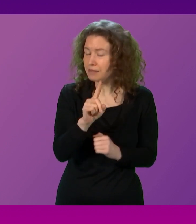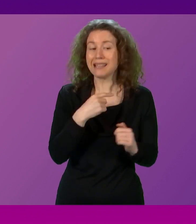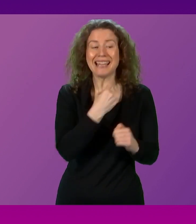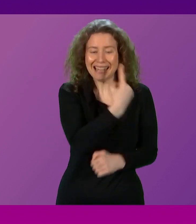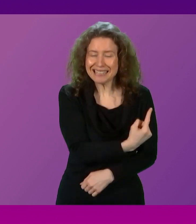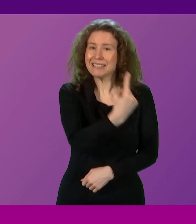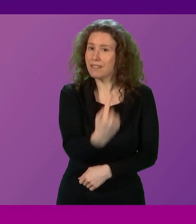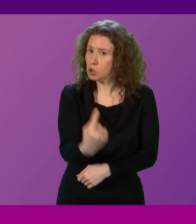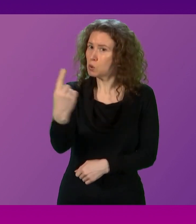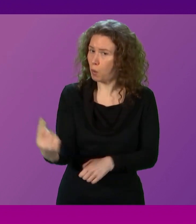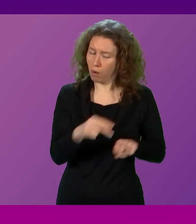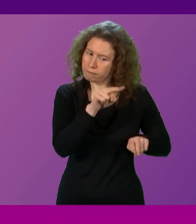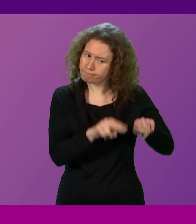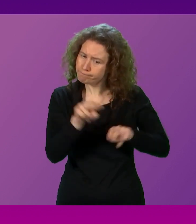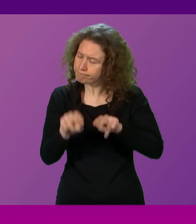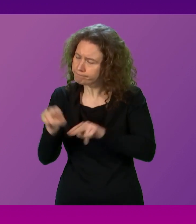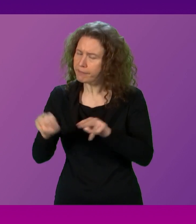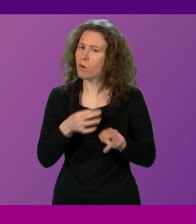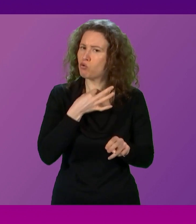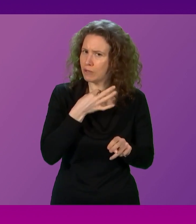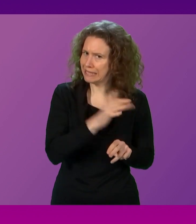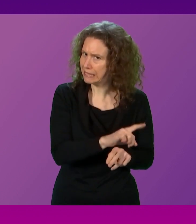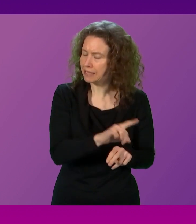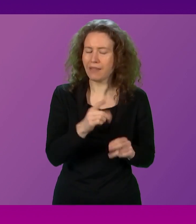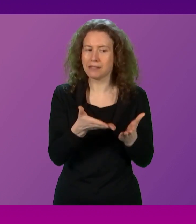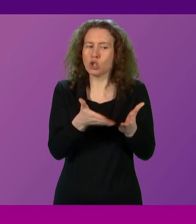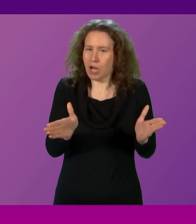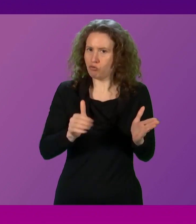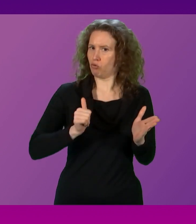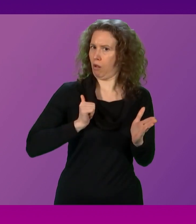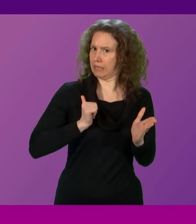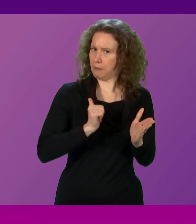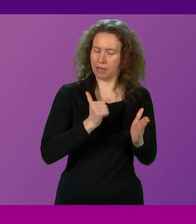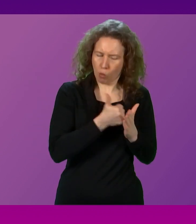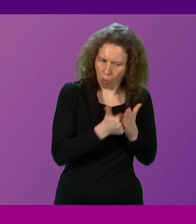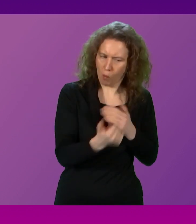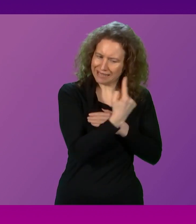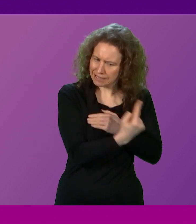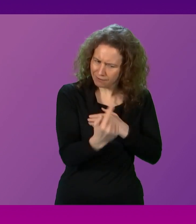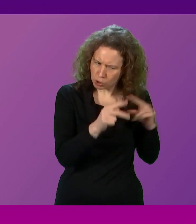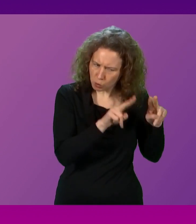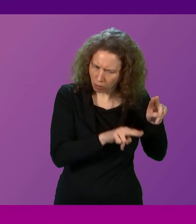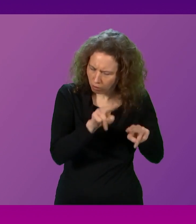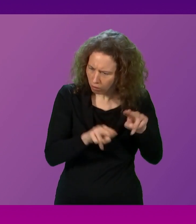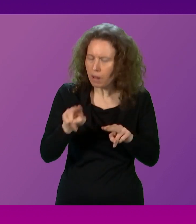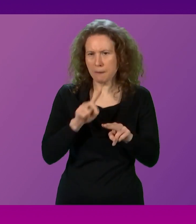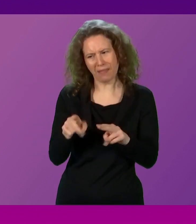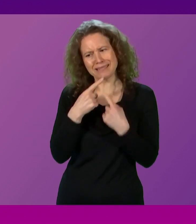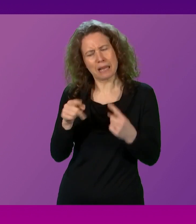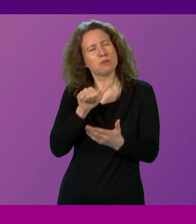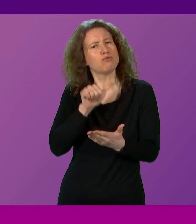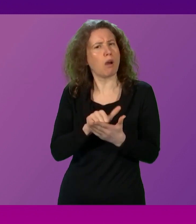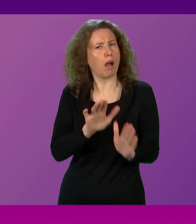individualised risk assessment as a general principle and presumption, I think that statement is correct.